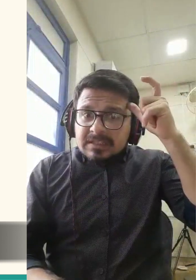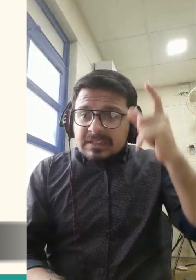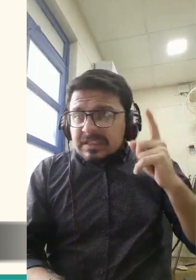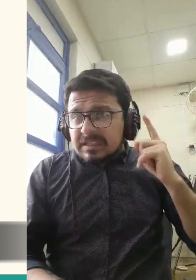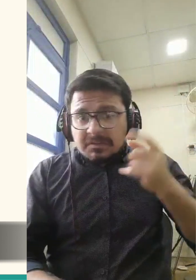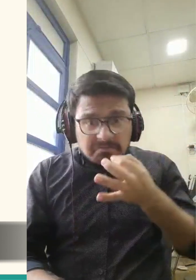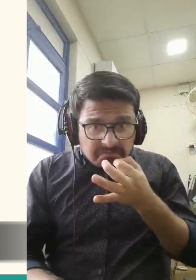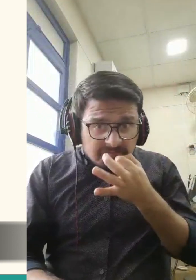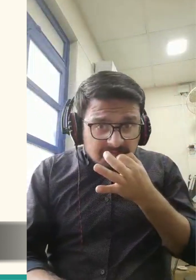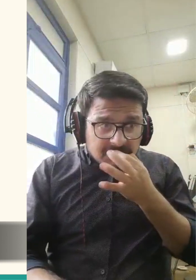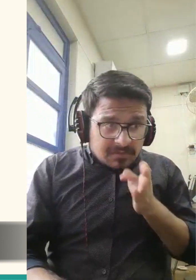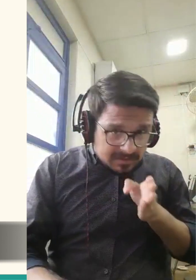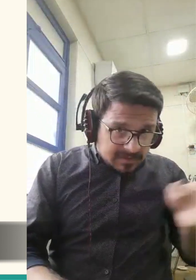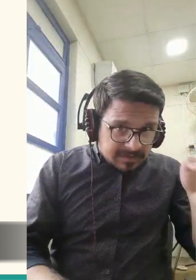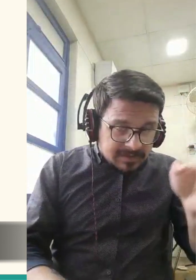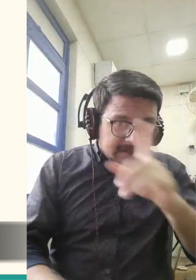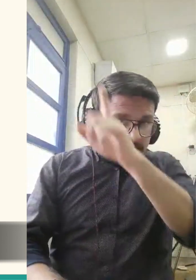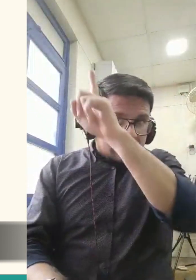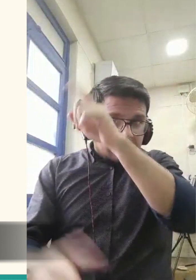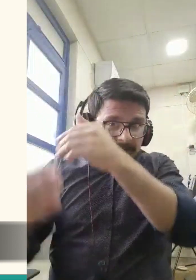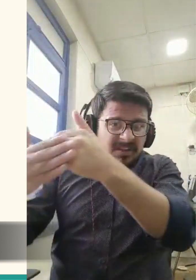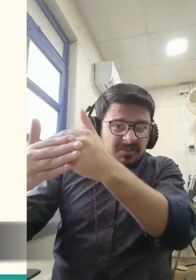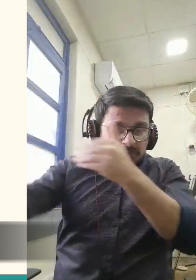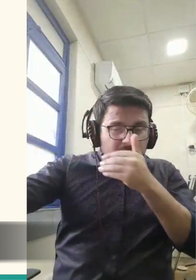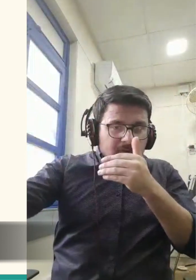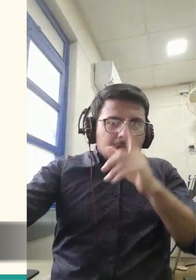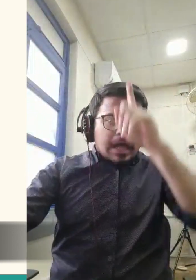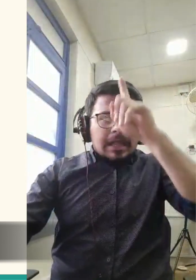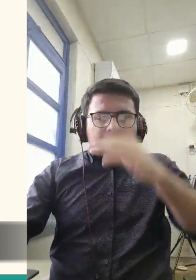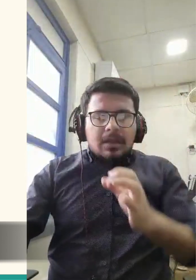both Adam and Eve ate from the tree.